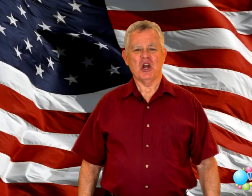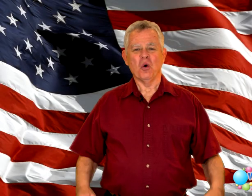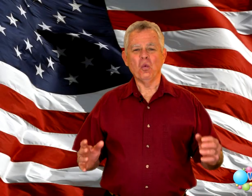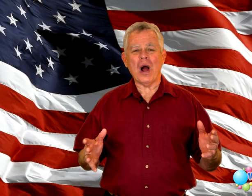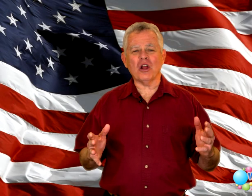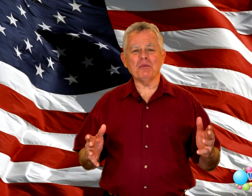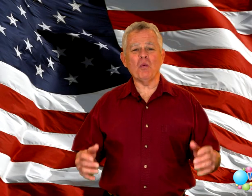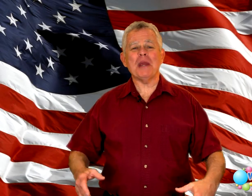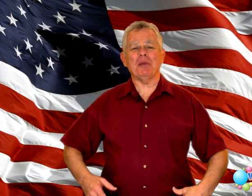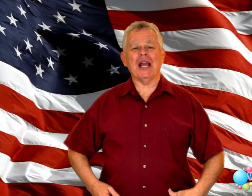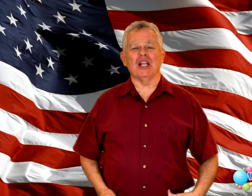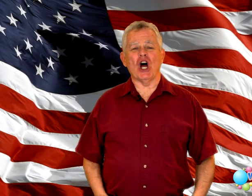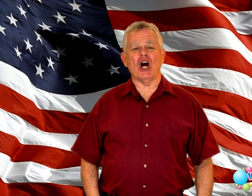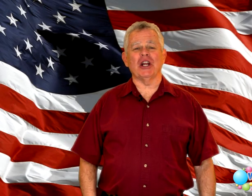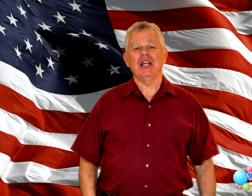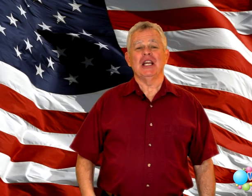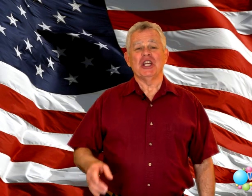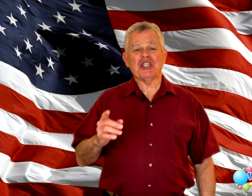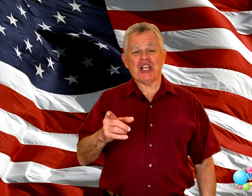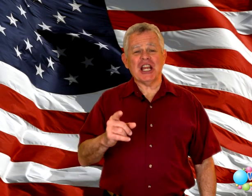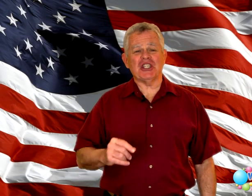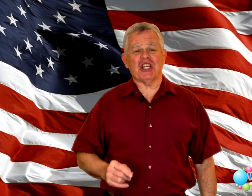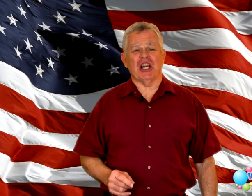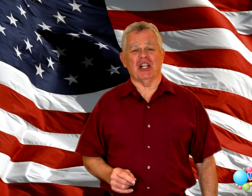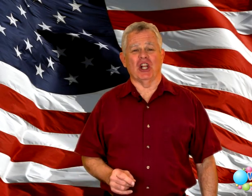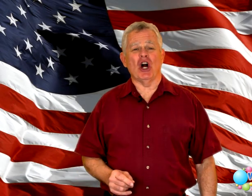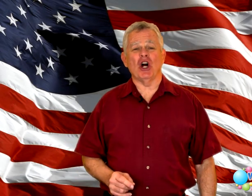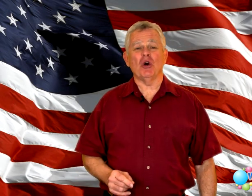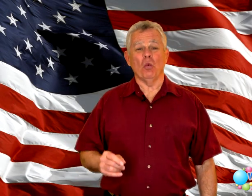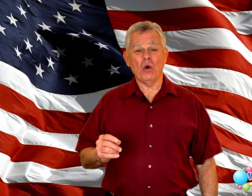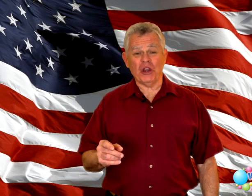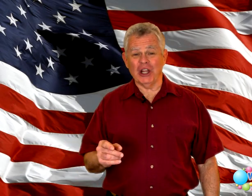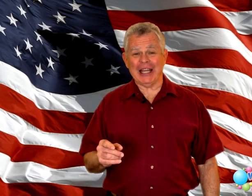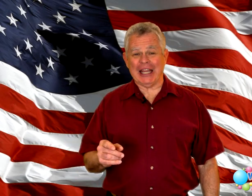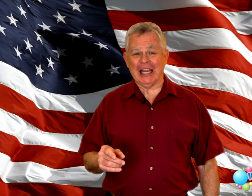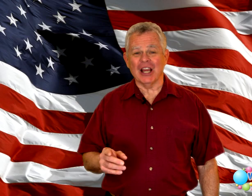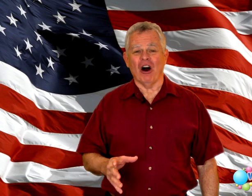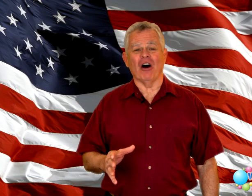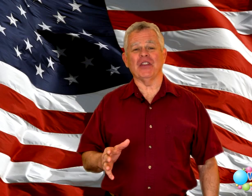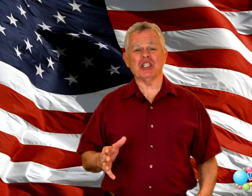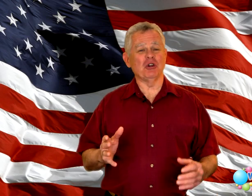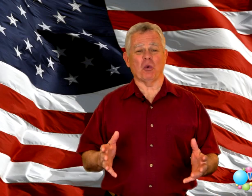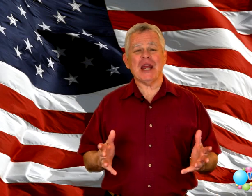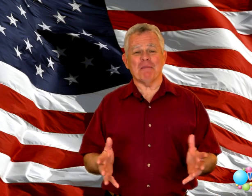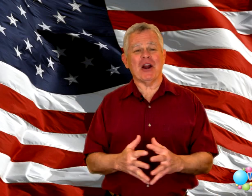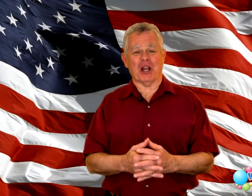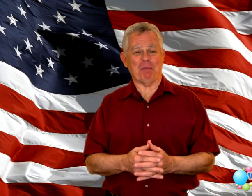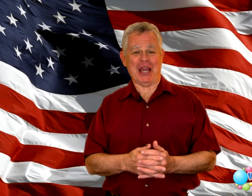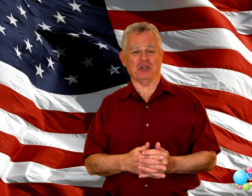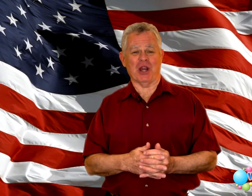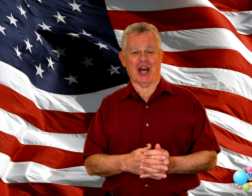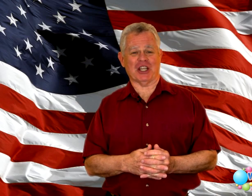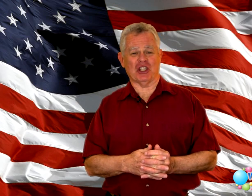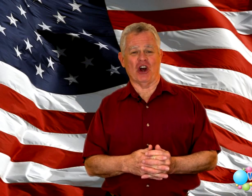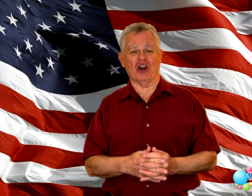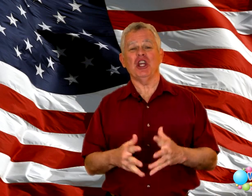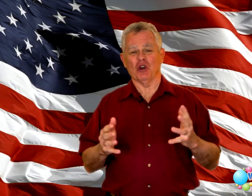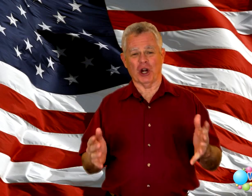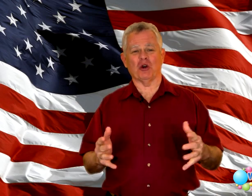Welcome to We Play Along, Sing and Sign Along with Lee on this great American patriotic song, You're a